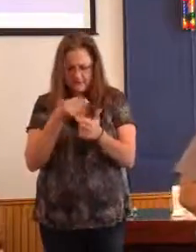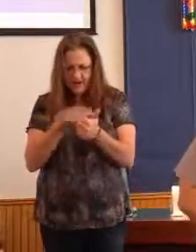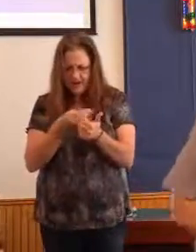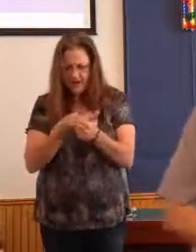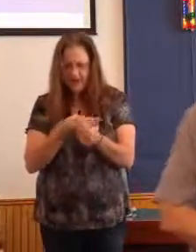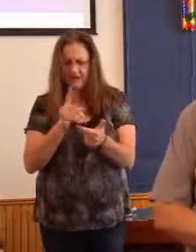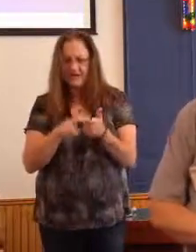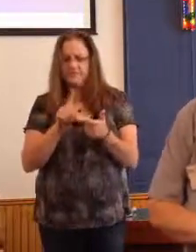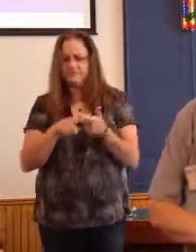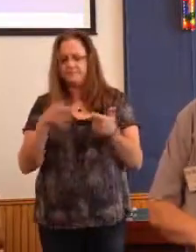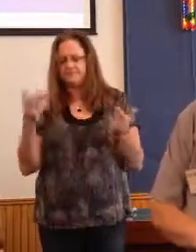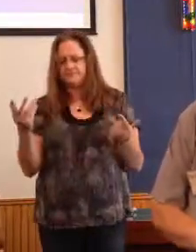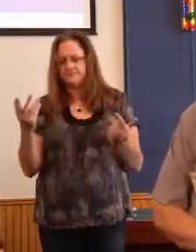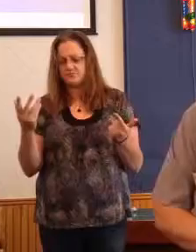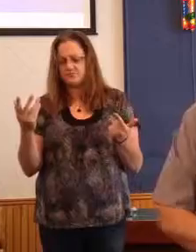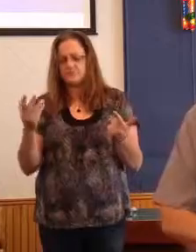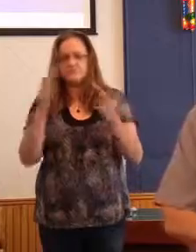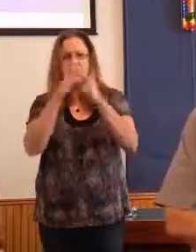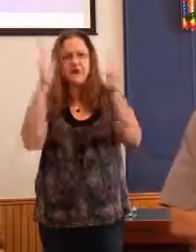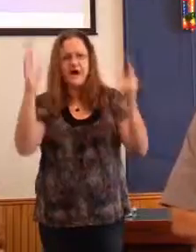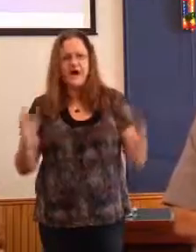Maybe have the house checked out.